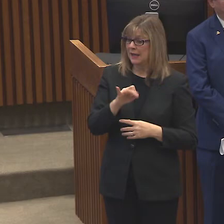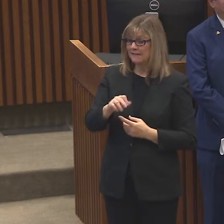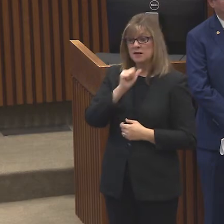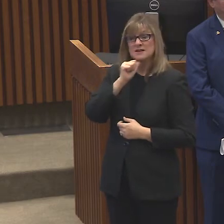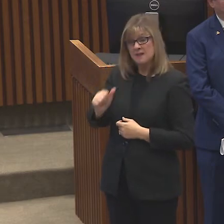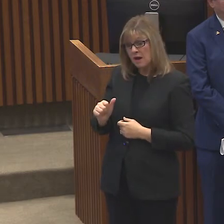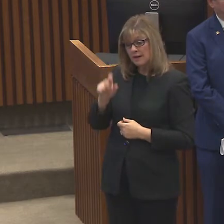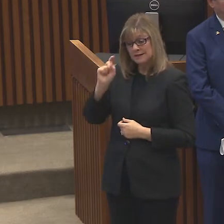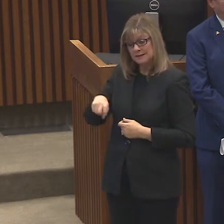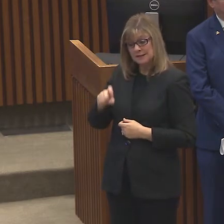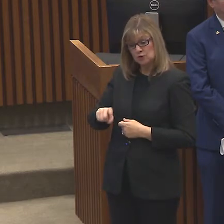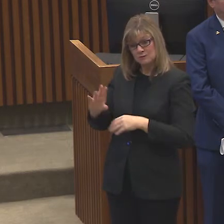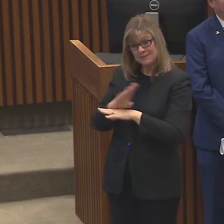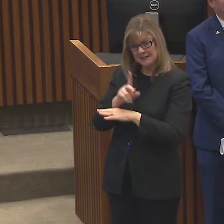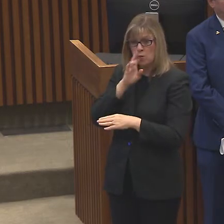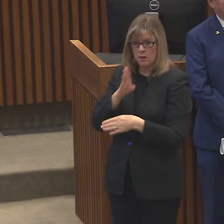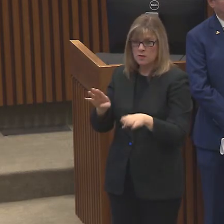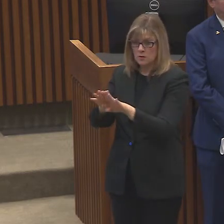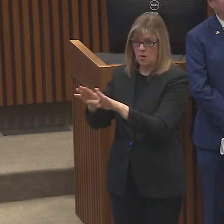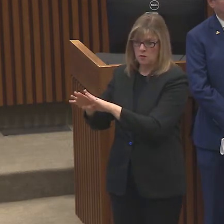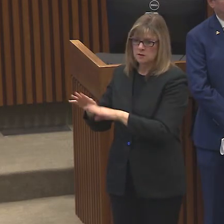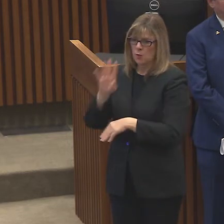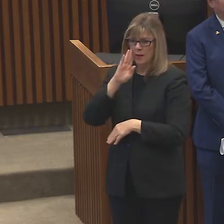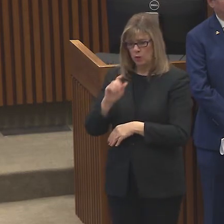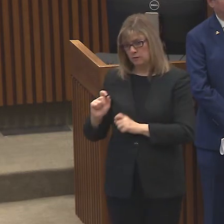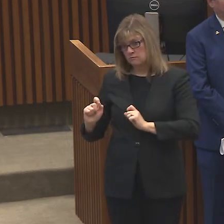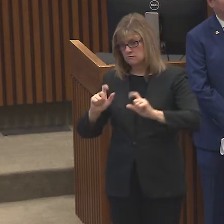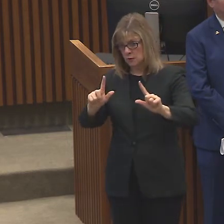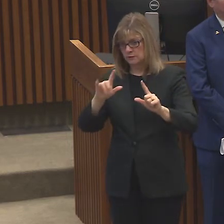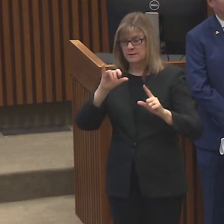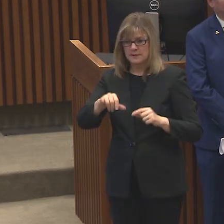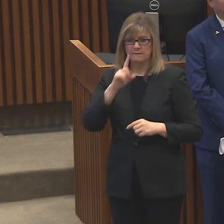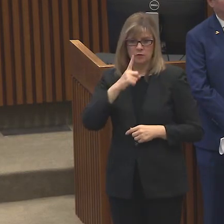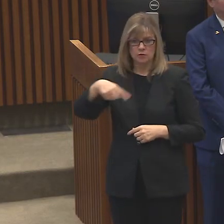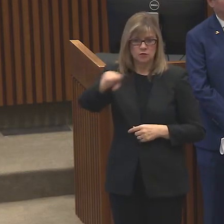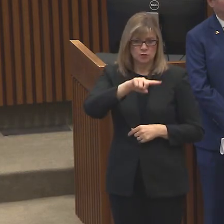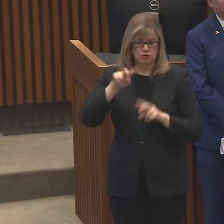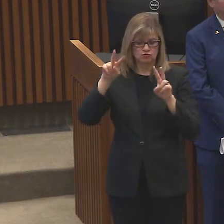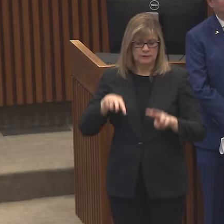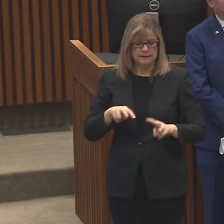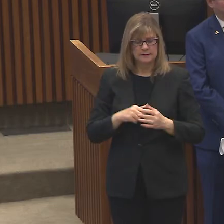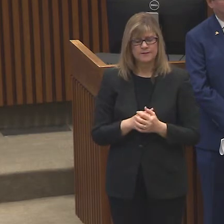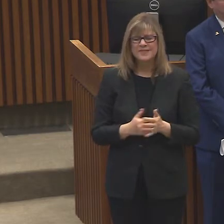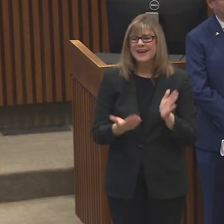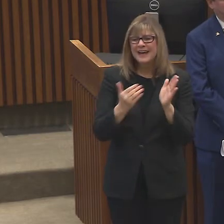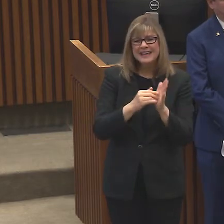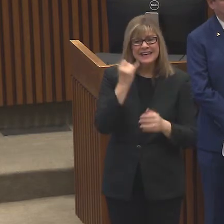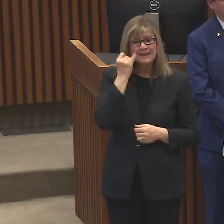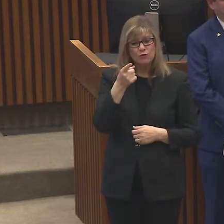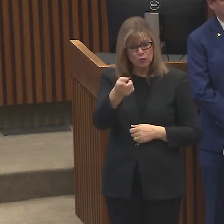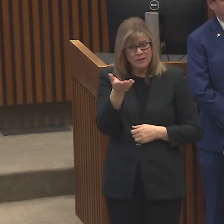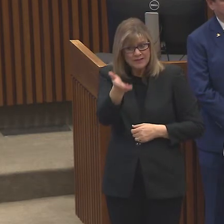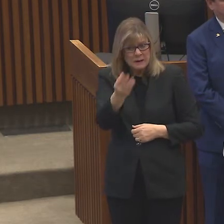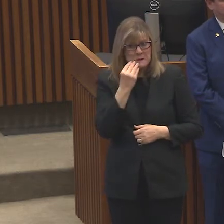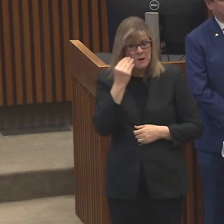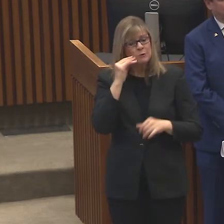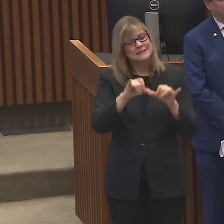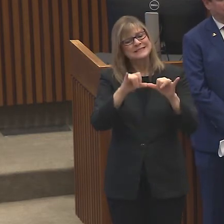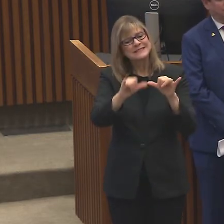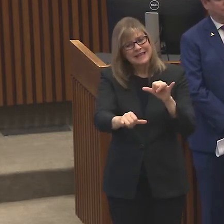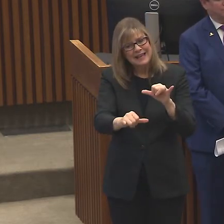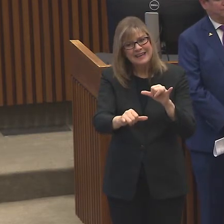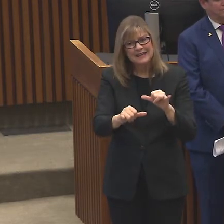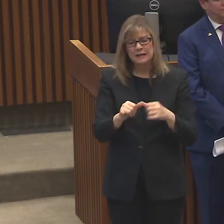we'll share that list with each of you. Again, if you're at your residence, stay home. Go out